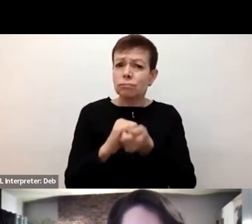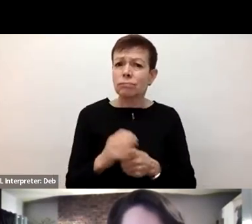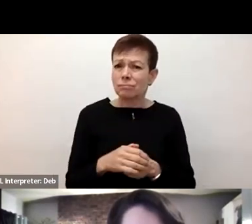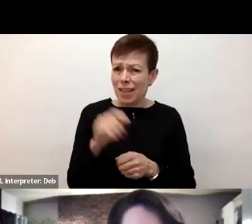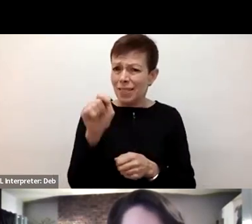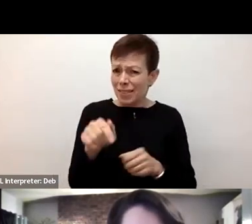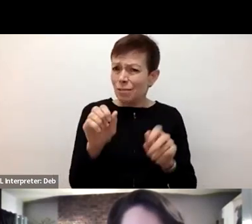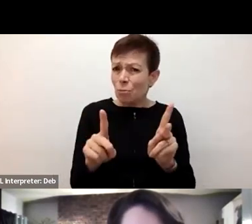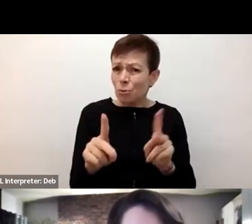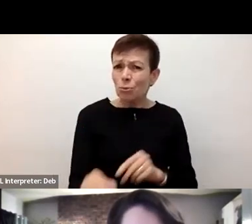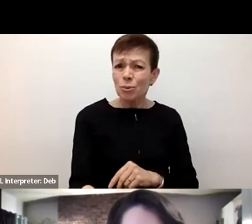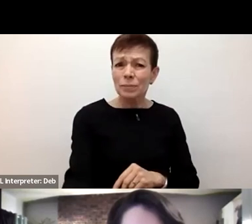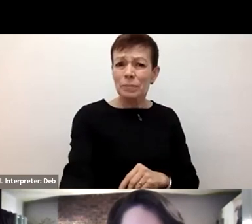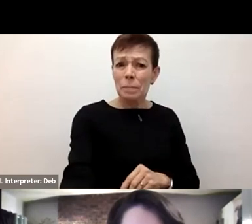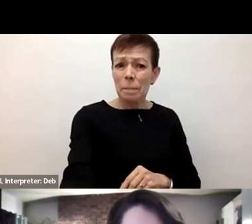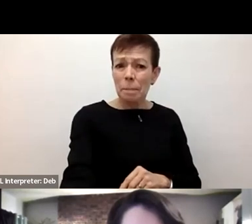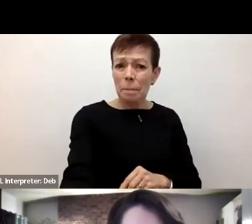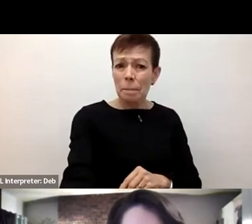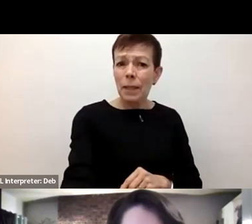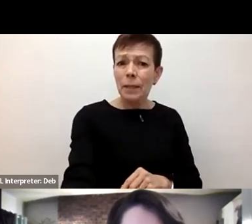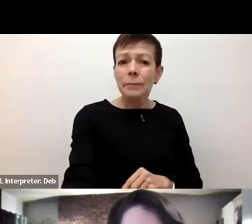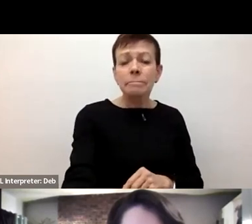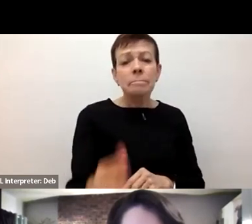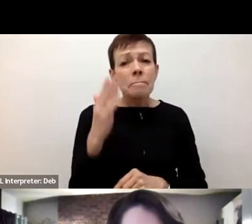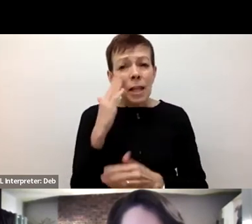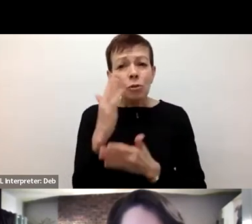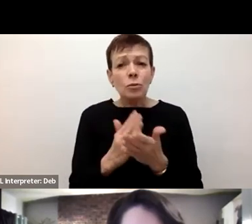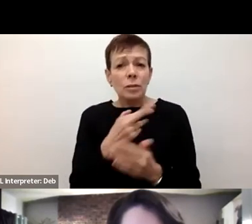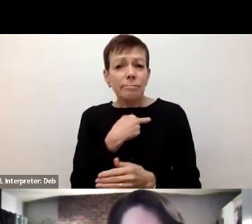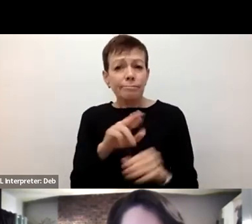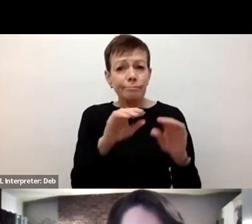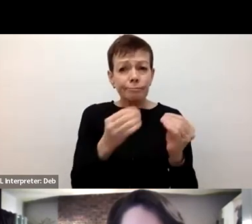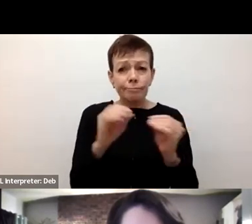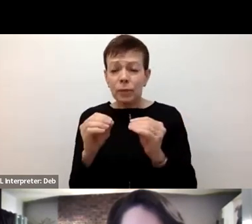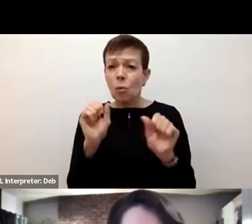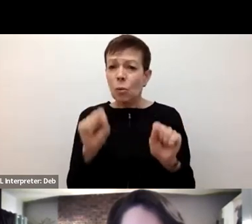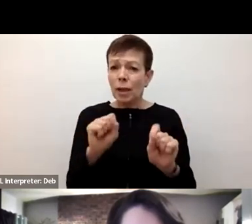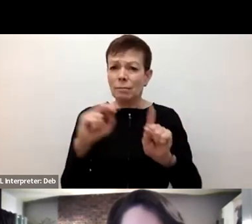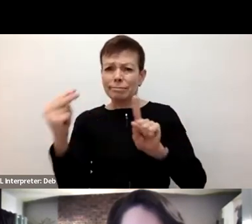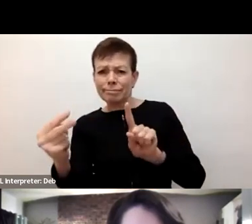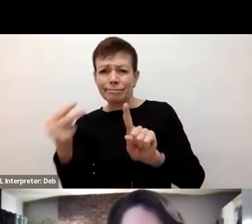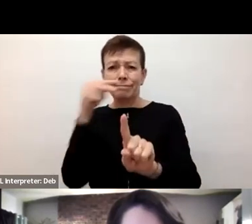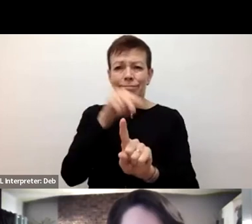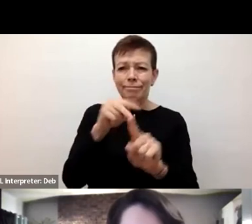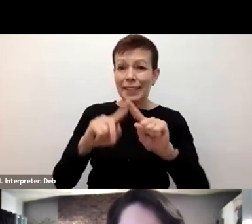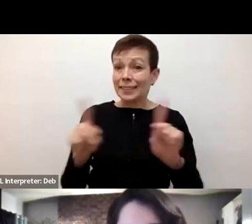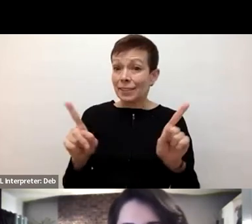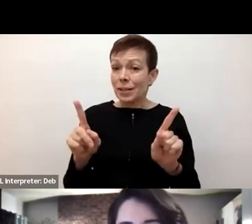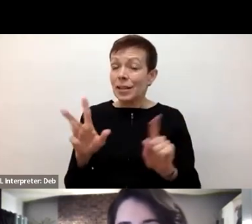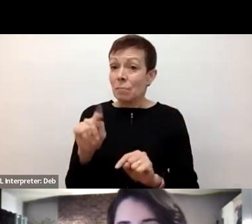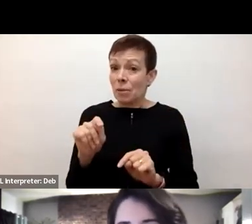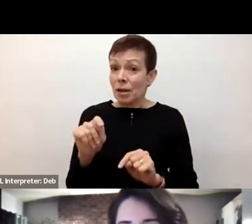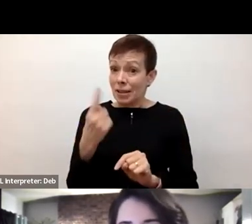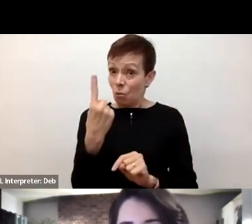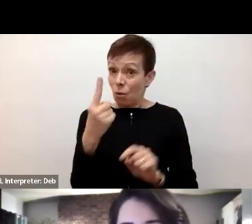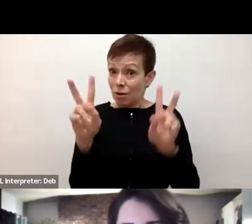Even within our faith communities, there are divisions, but we can come together around this issue of immigration detention and protecting